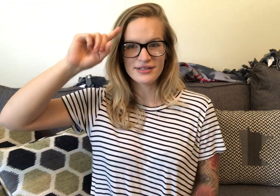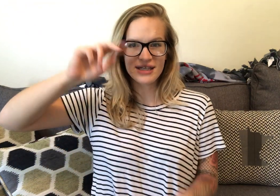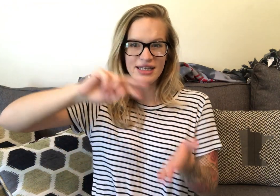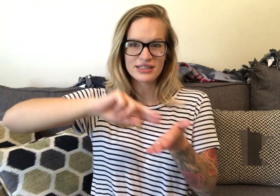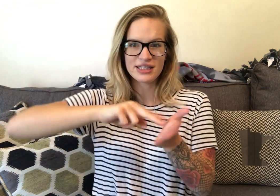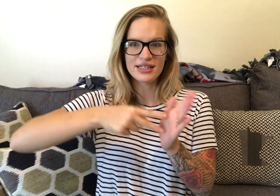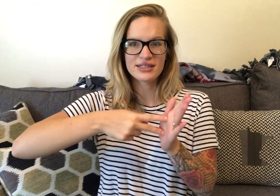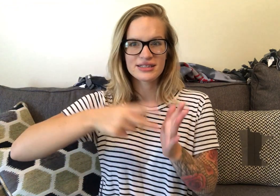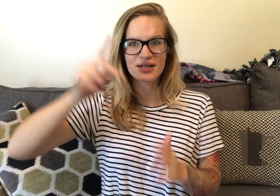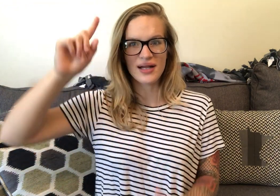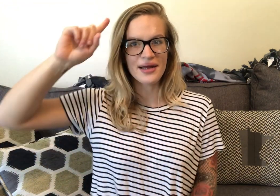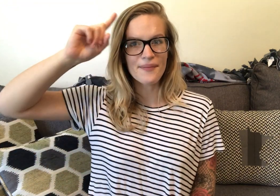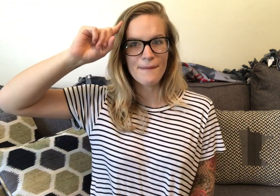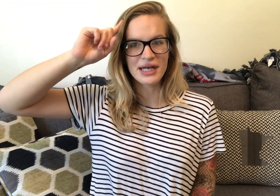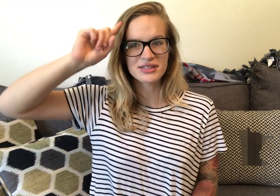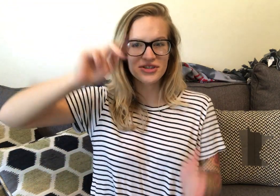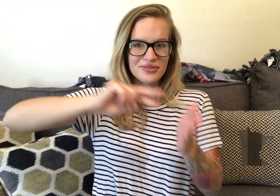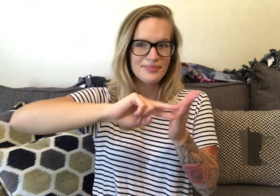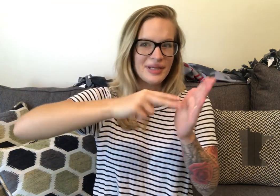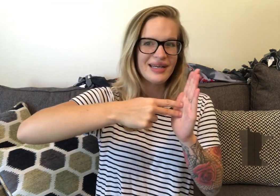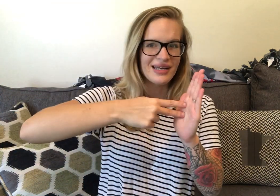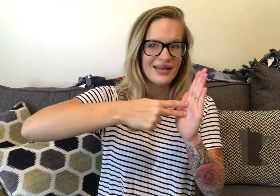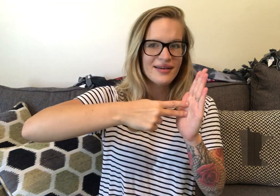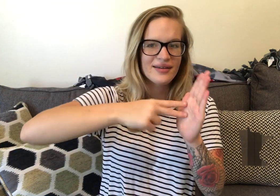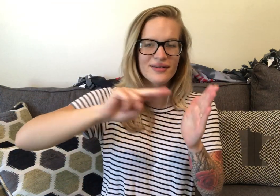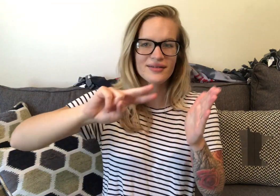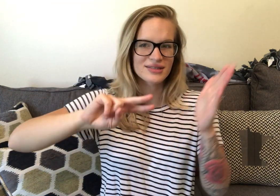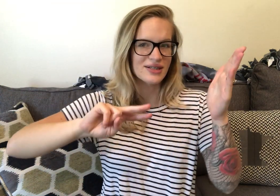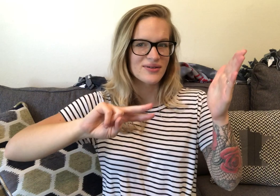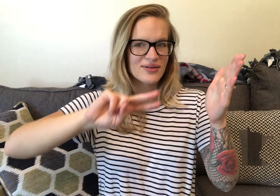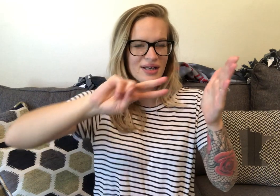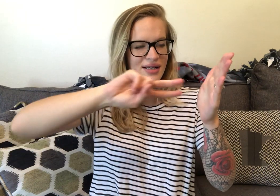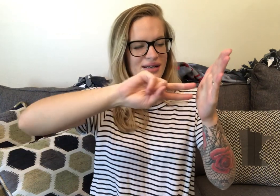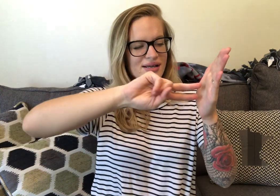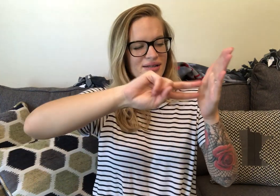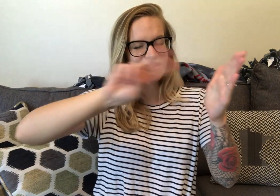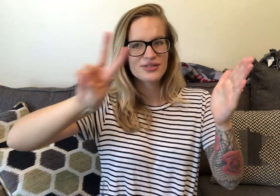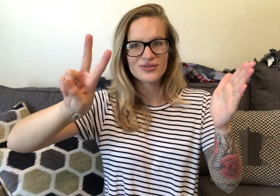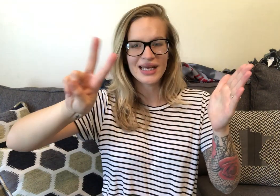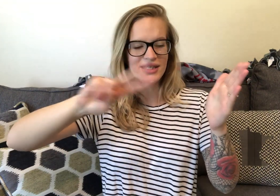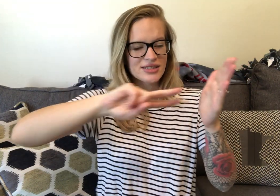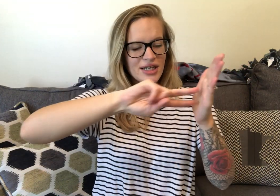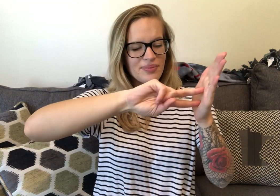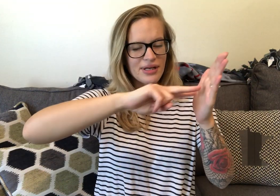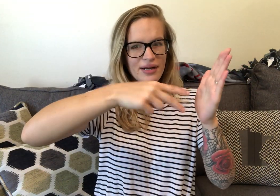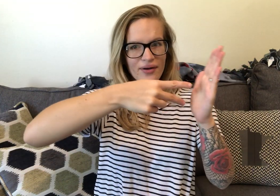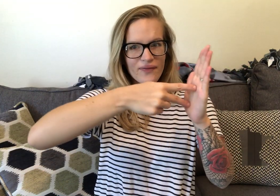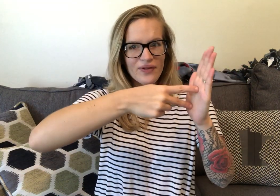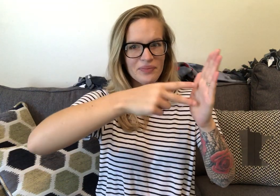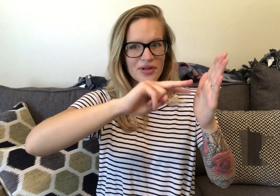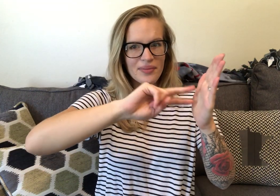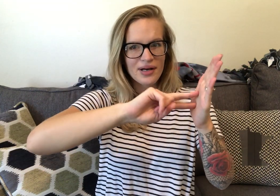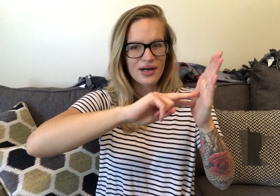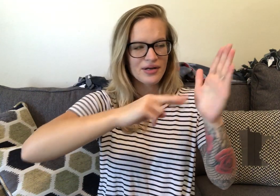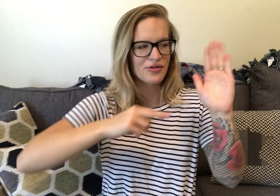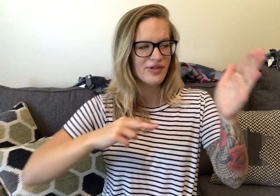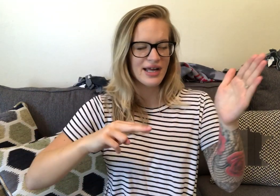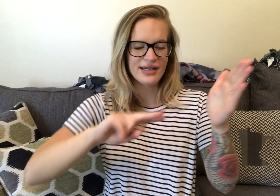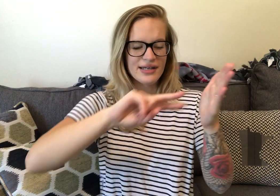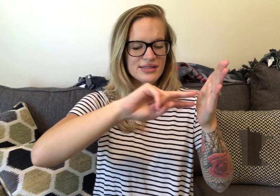Intention. So like. Mental meaning. So. To hand shape. And flip them. On your flat hand.